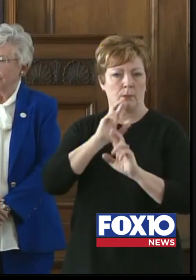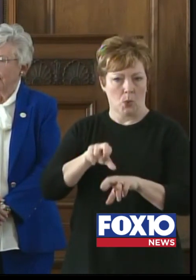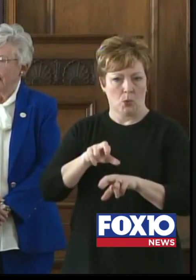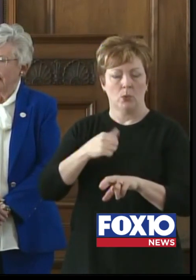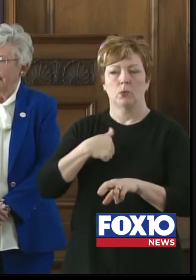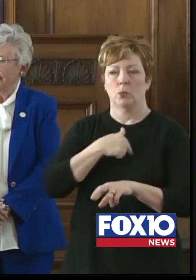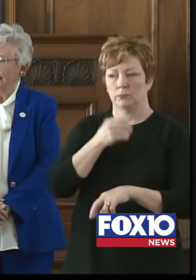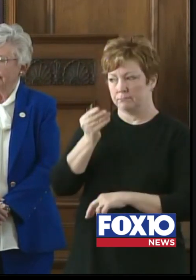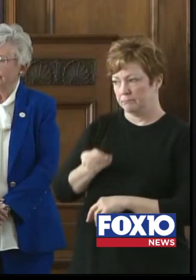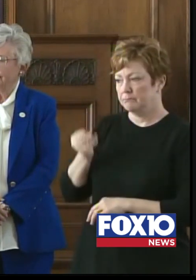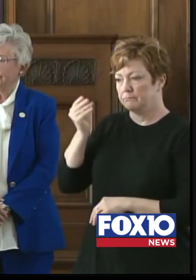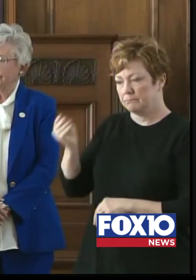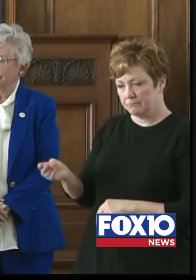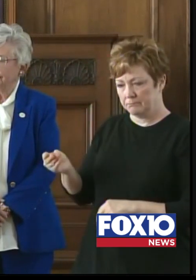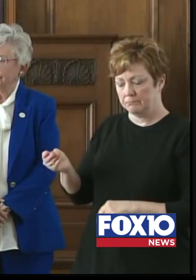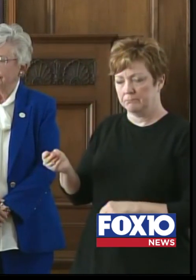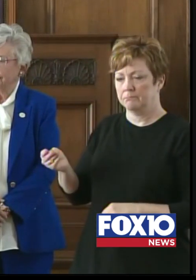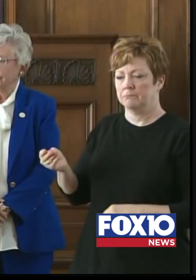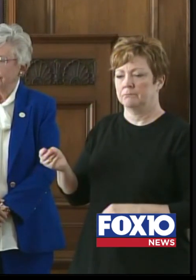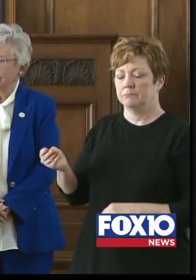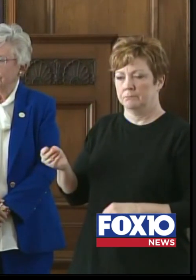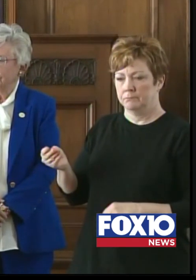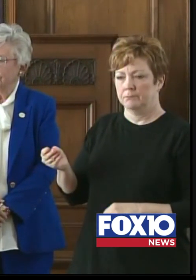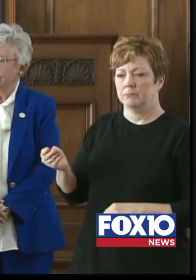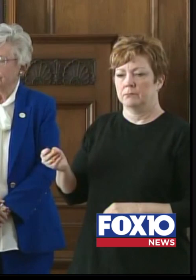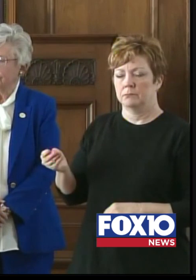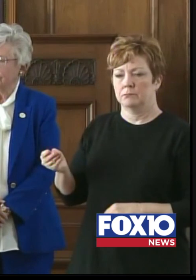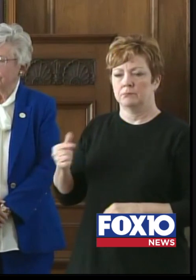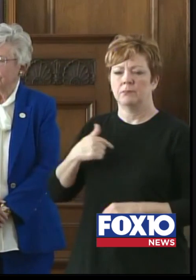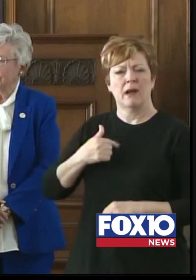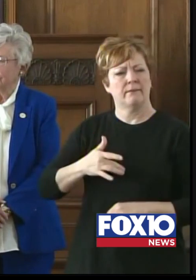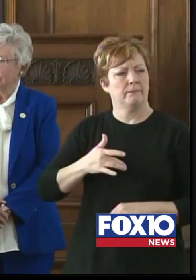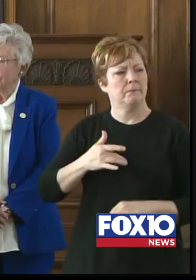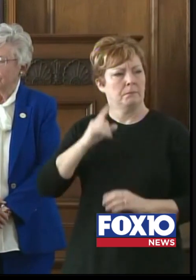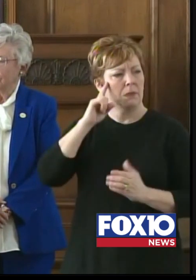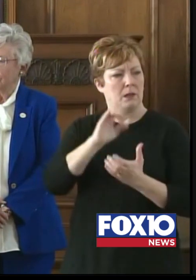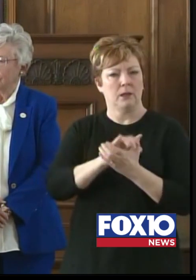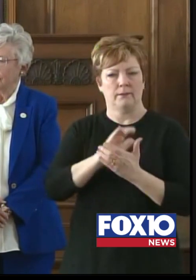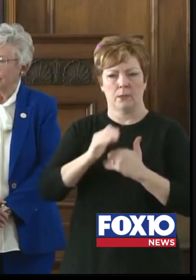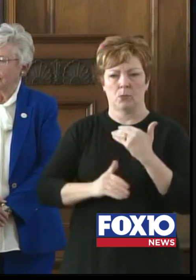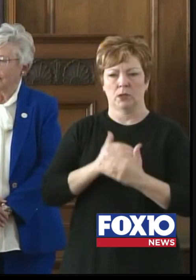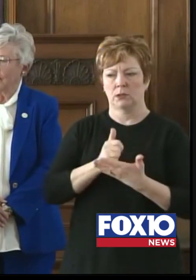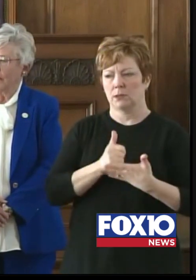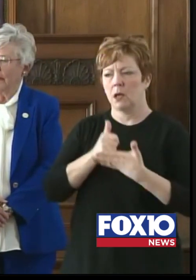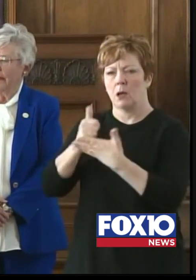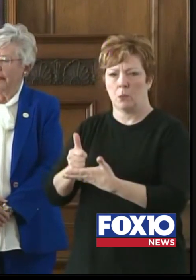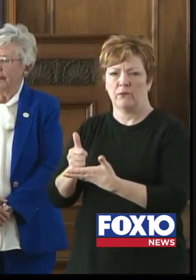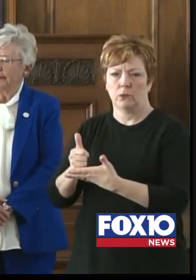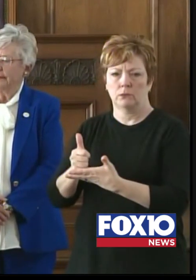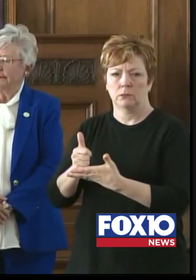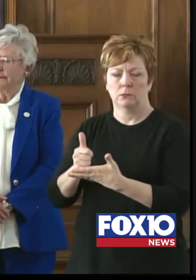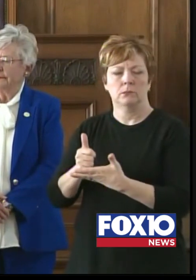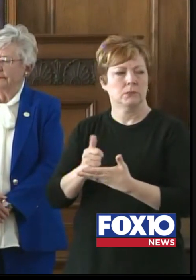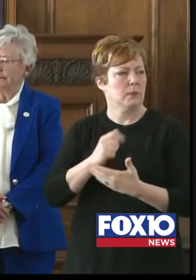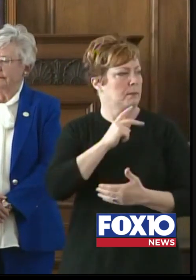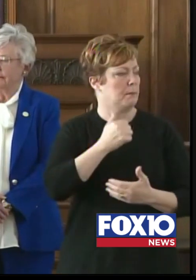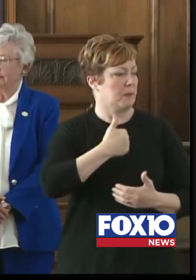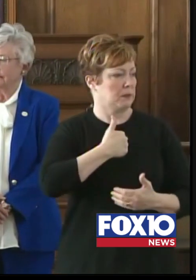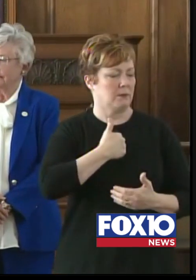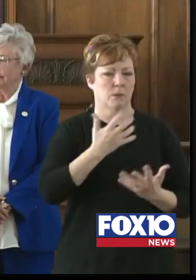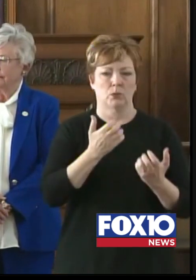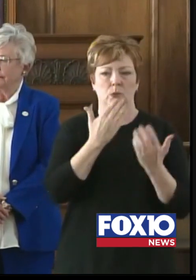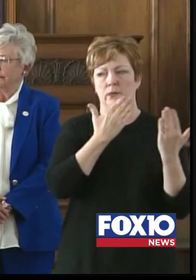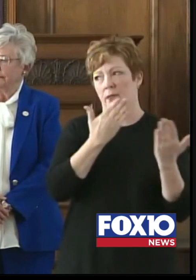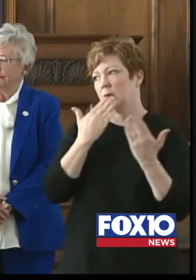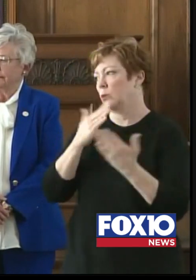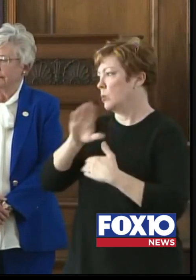and I believe that the process was helpful and useful, and I want to personally thank all the members of